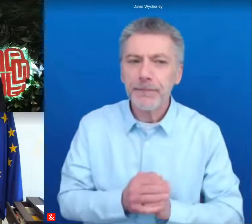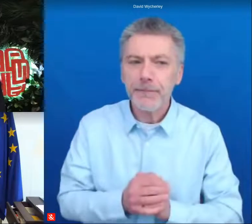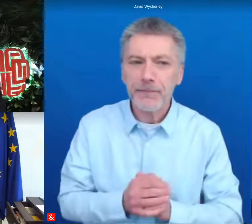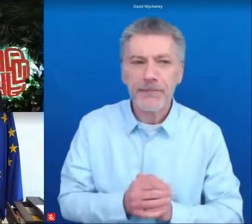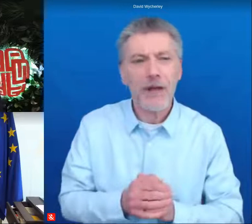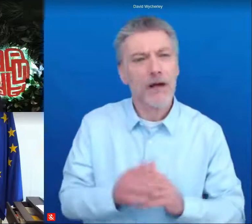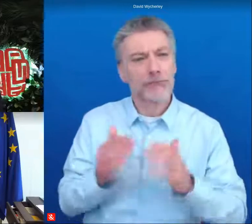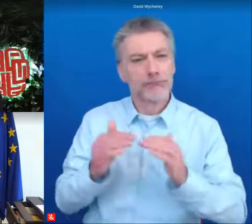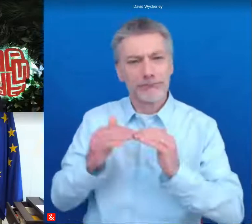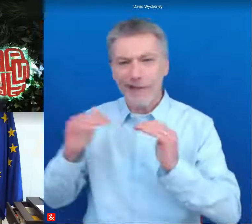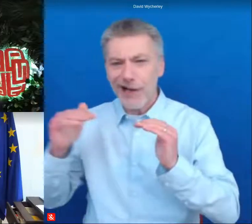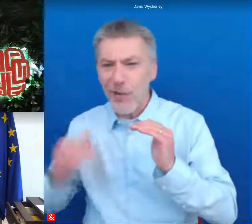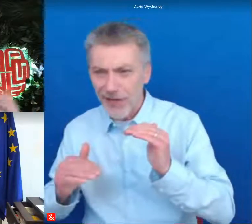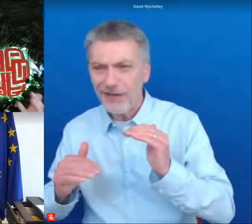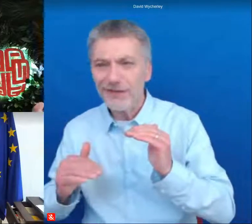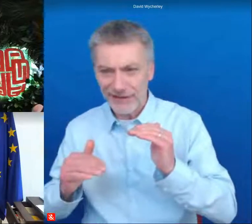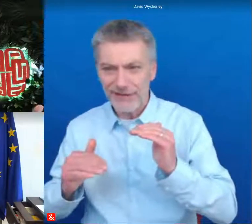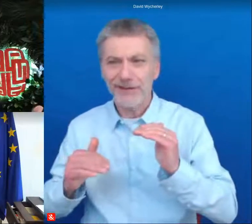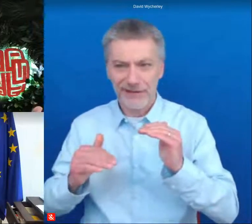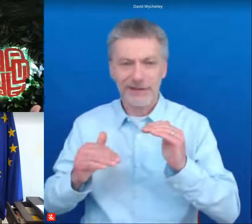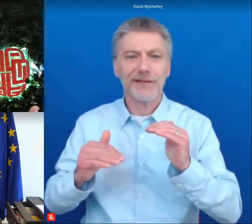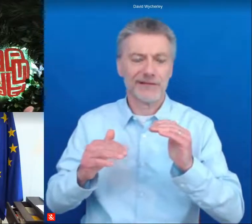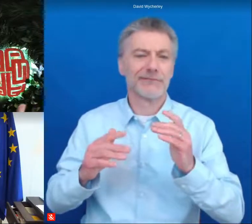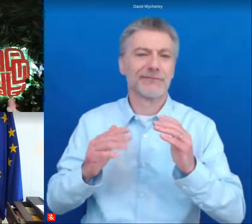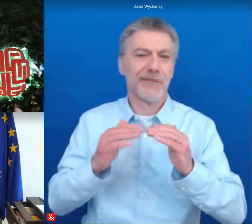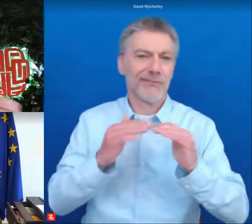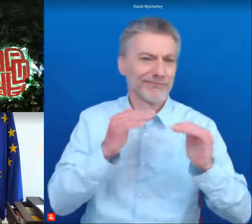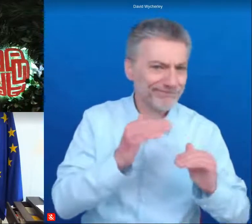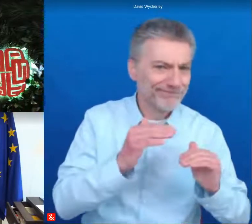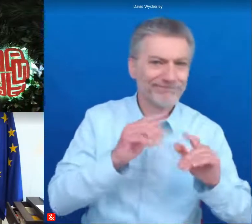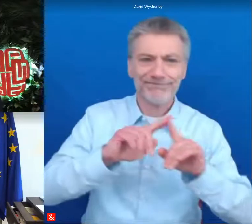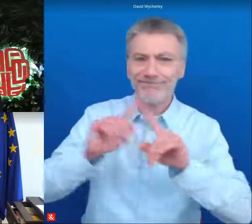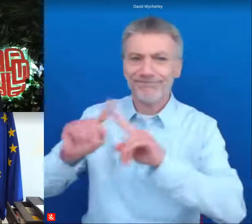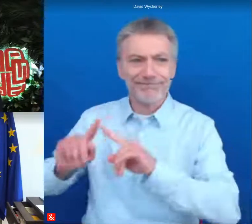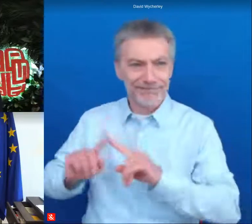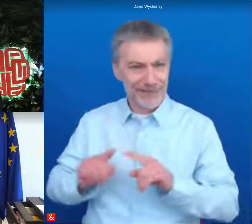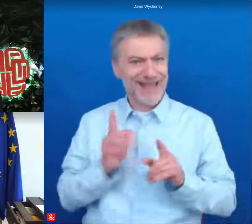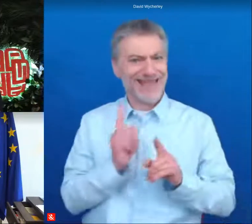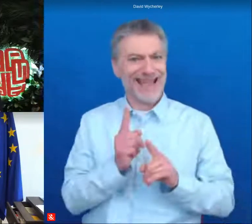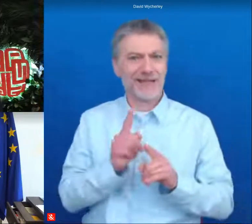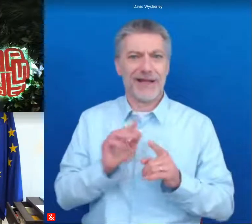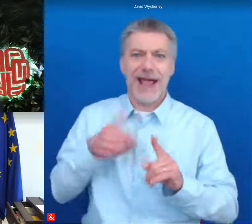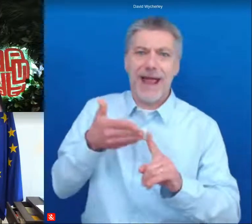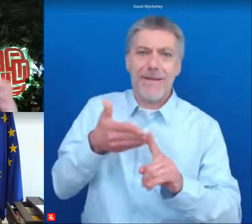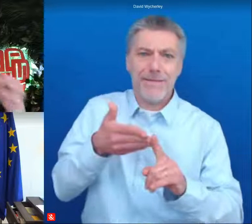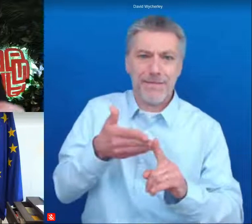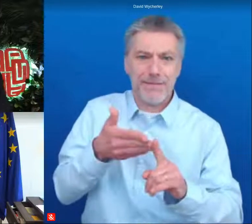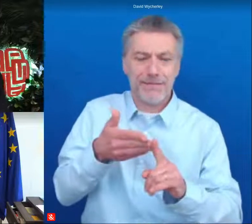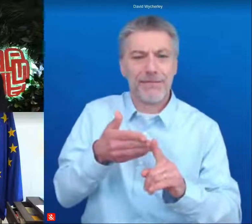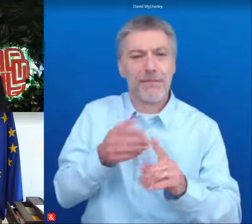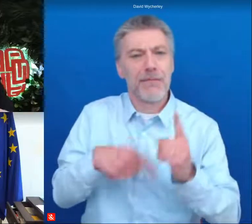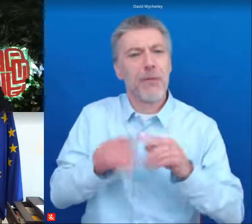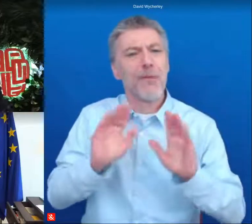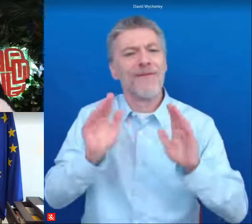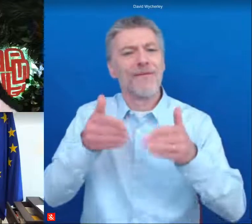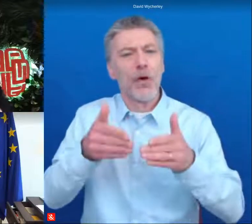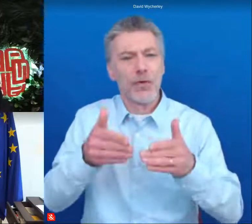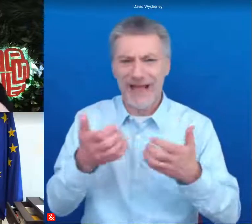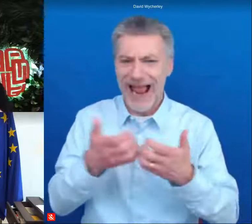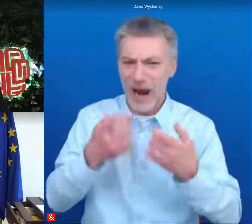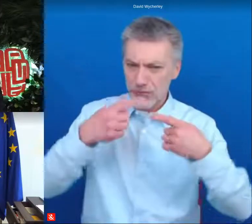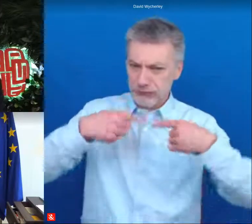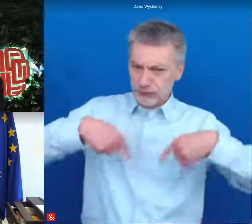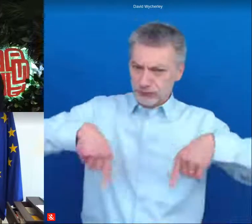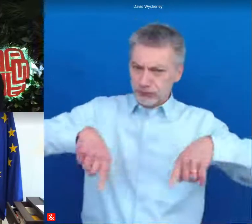inequalities and regional inequalities are two sides of the same coin and this is what we are trying to do here we're trying to put the focus on on how can we